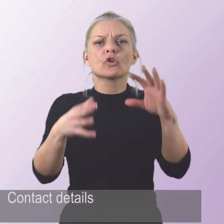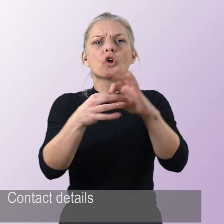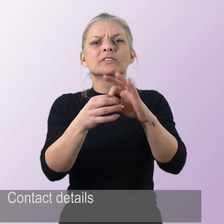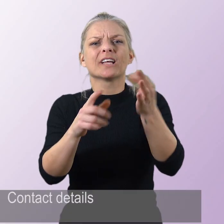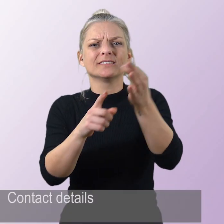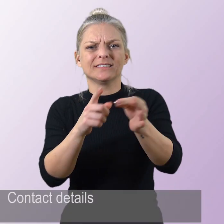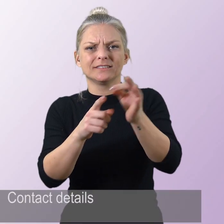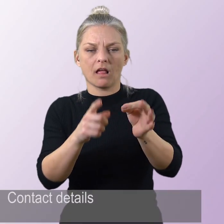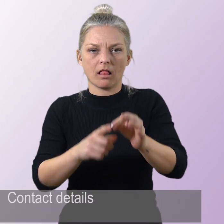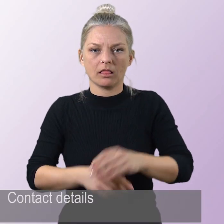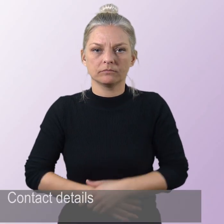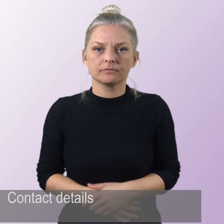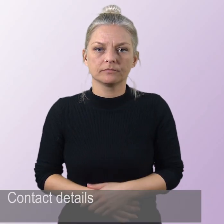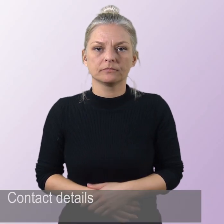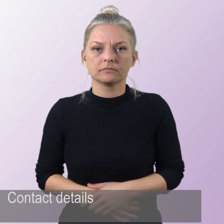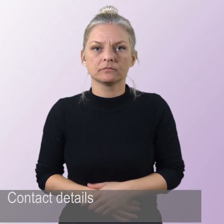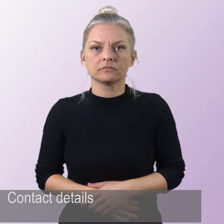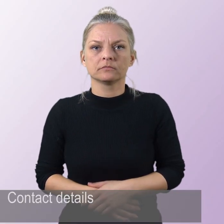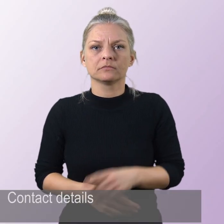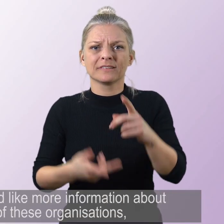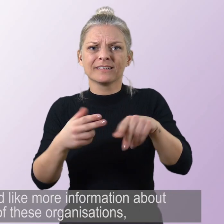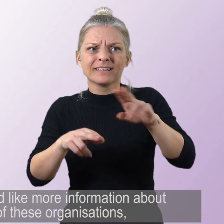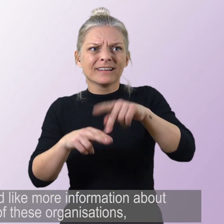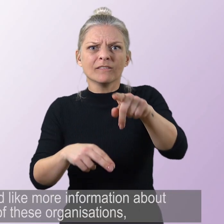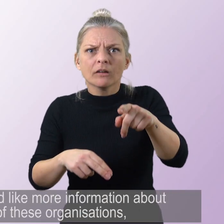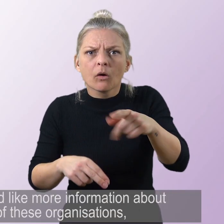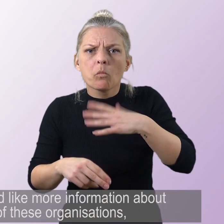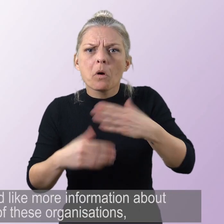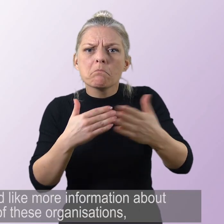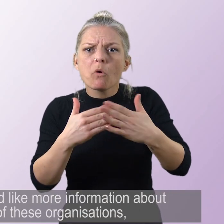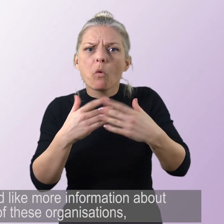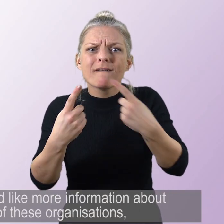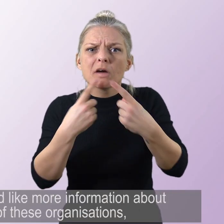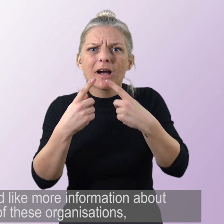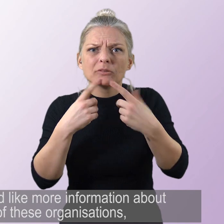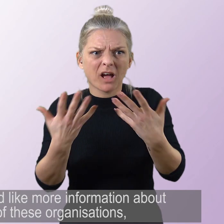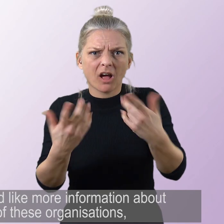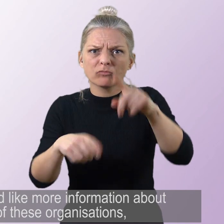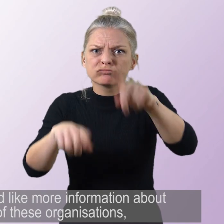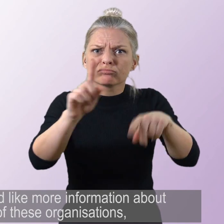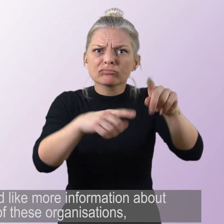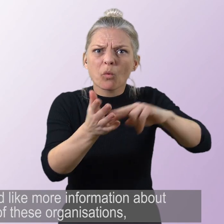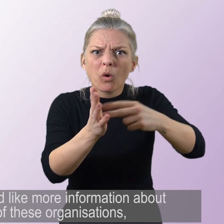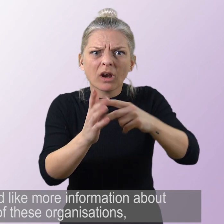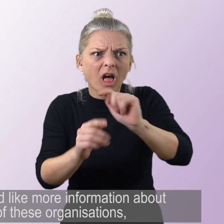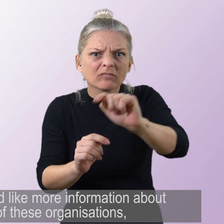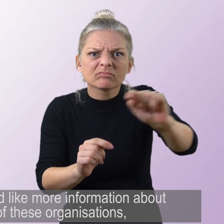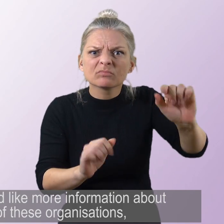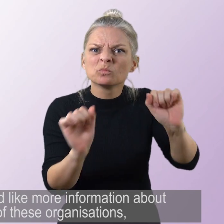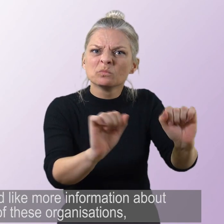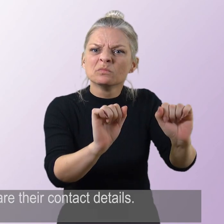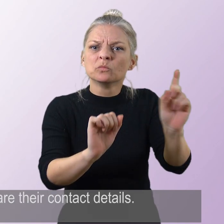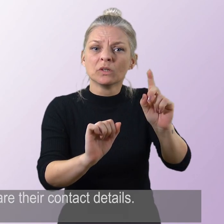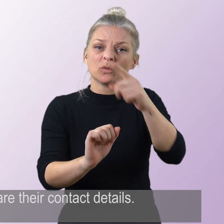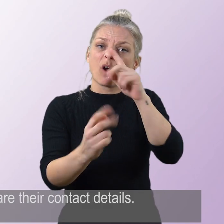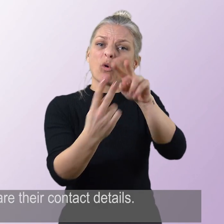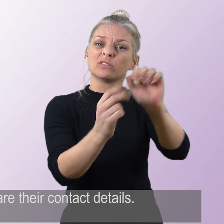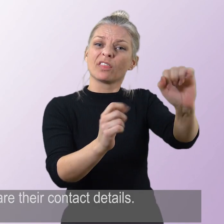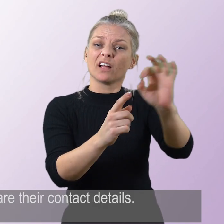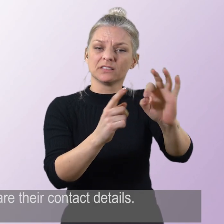Contact details details If you would like more information about any of these organisations, here are